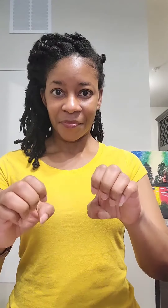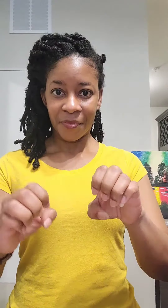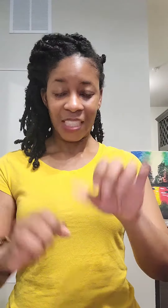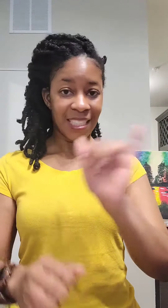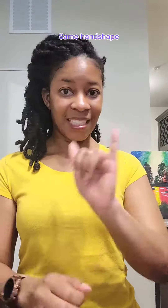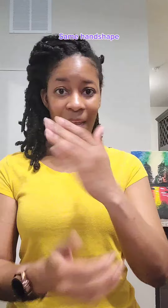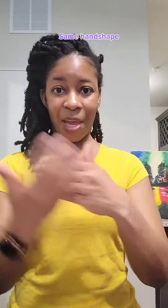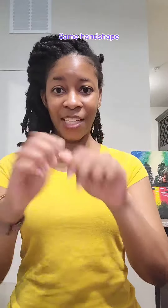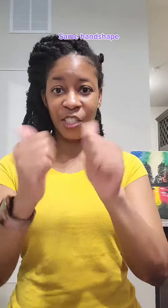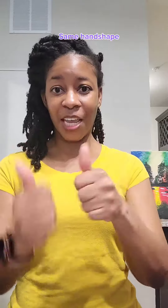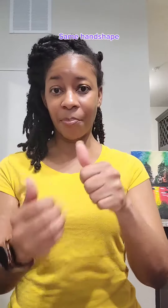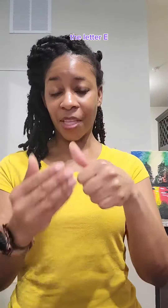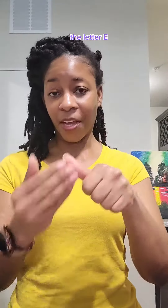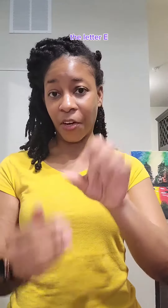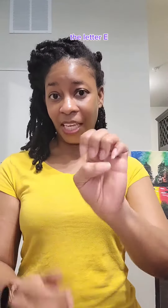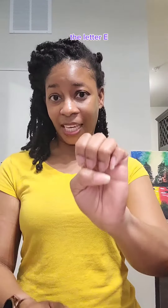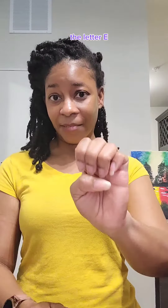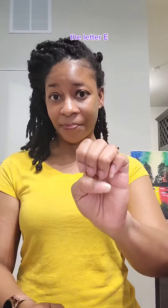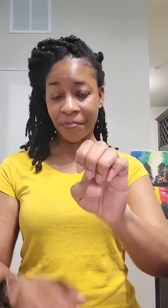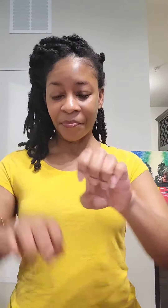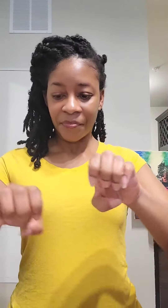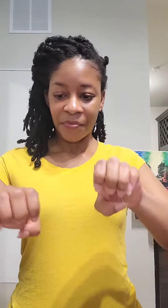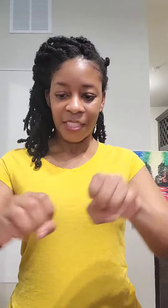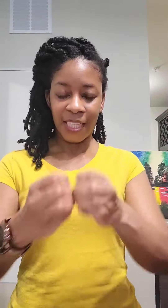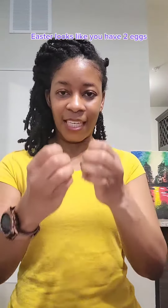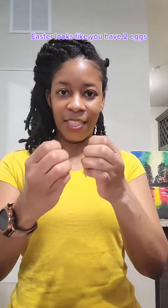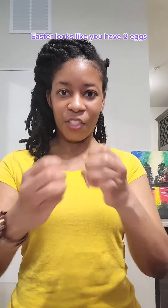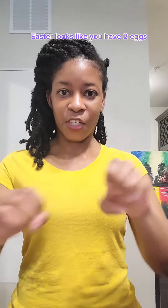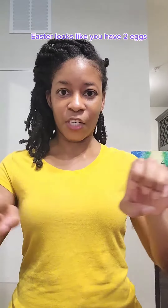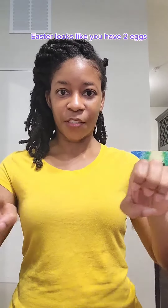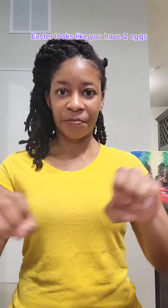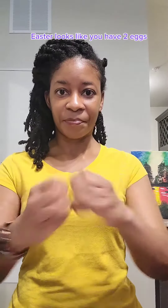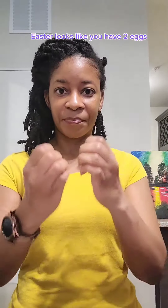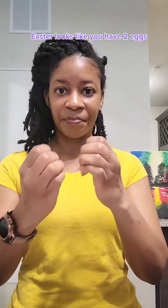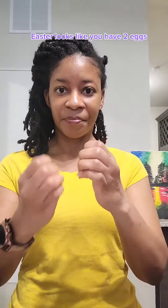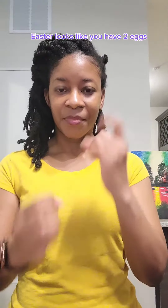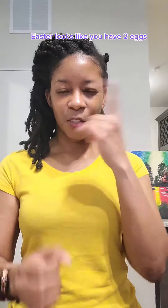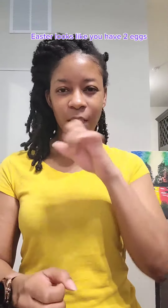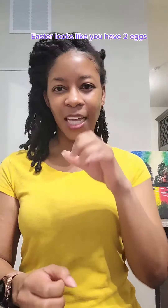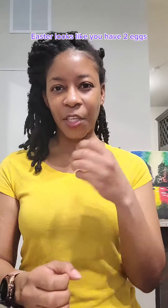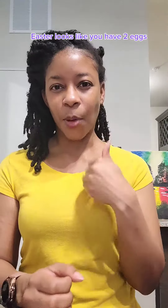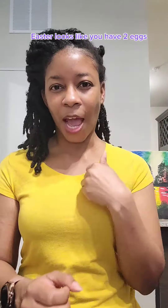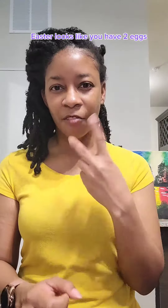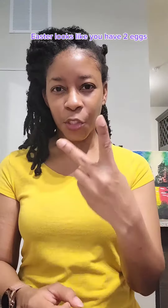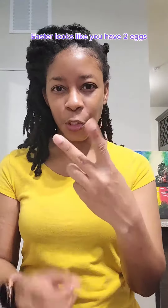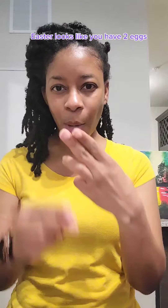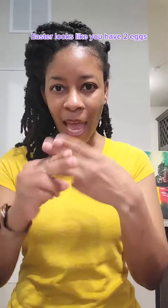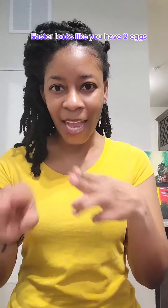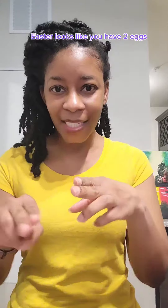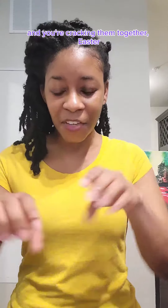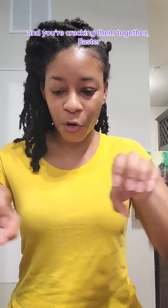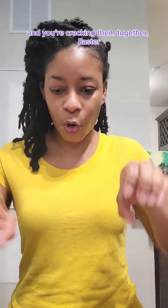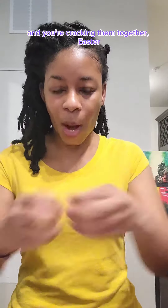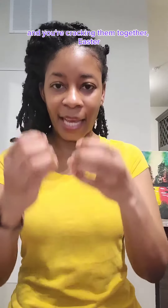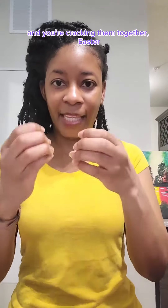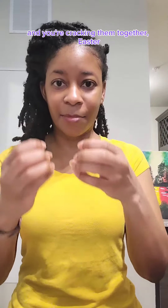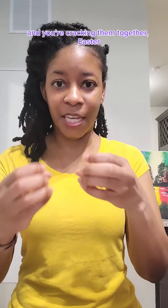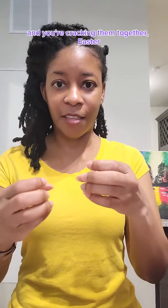Same hand shape, the letter E. Easter. Looks like you have two eggs and you're cracking them together.